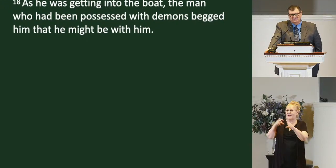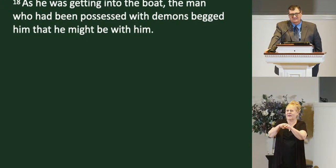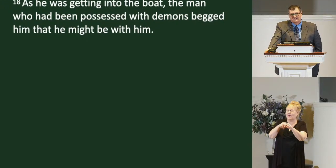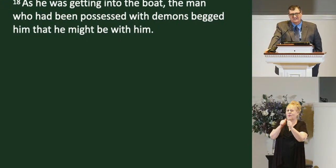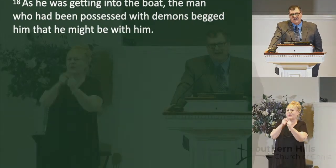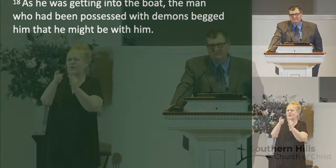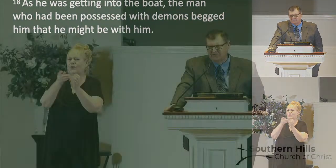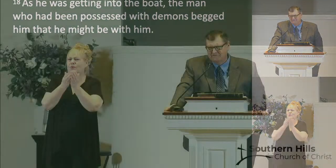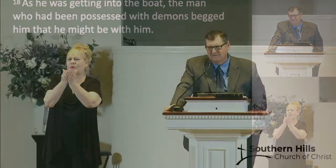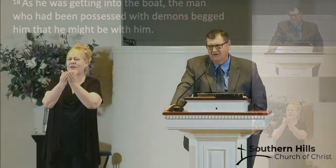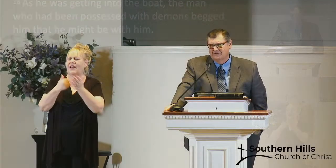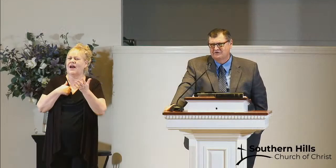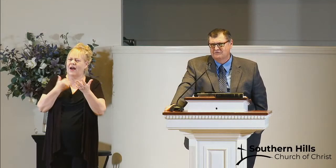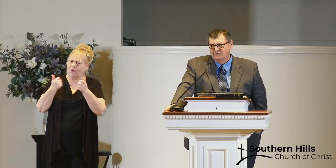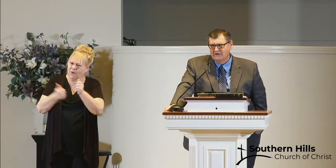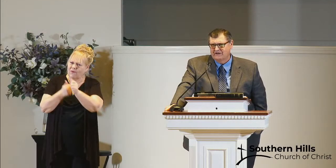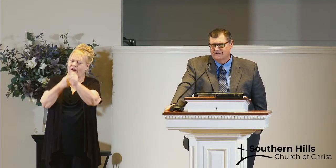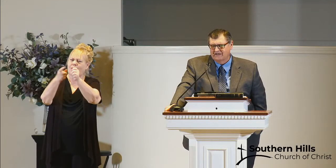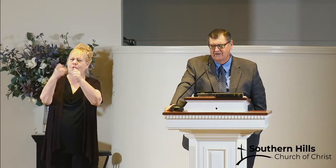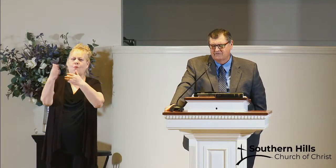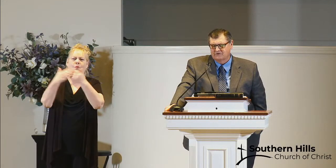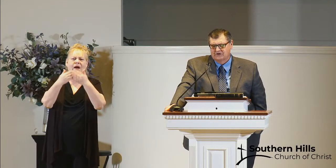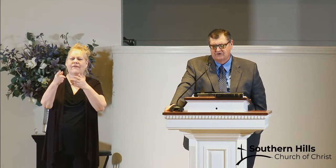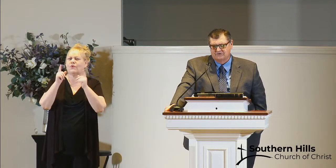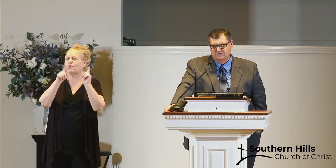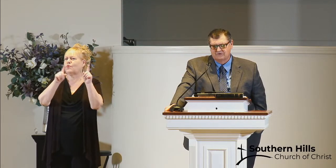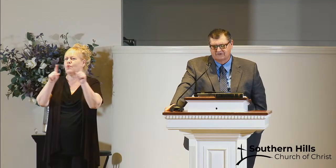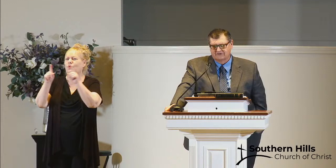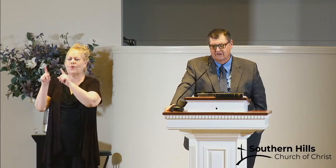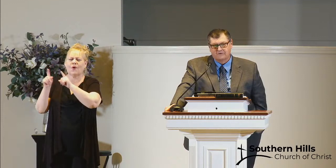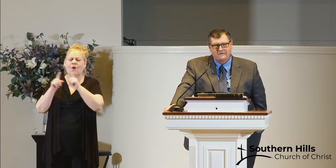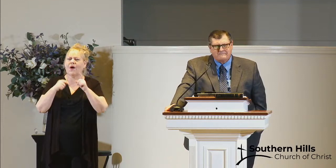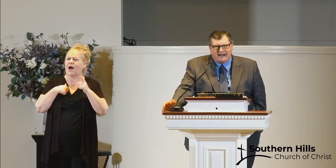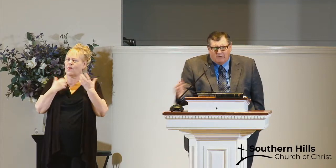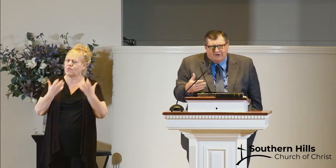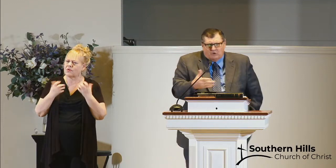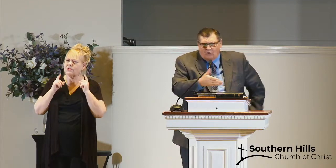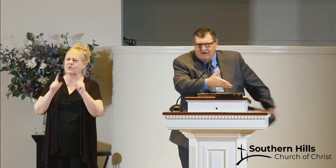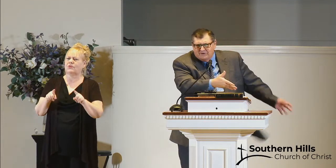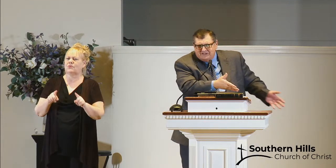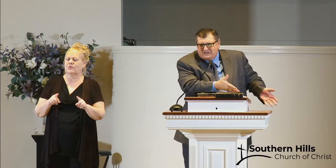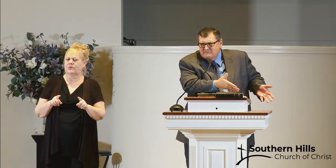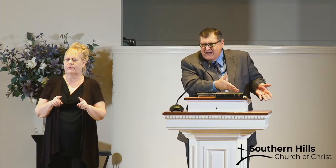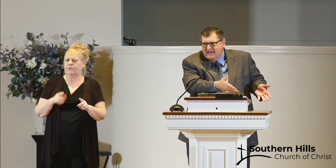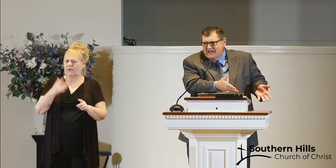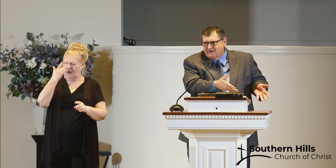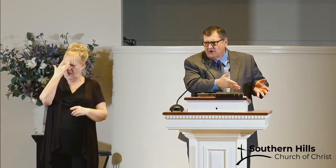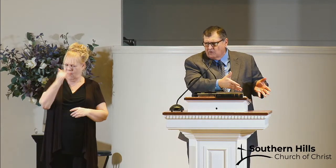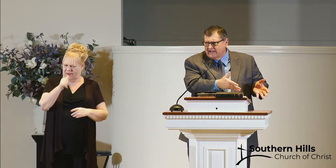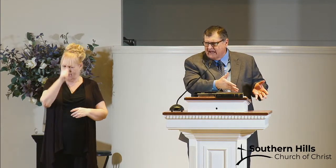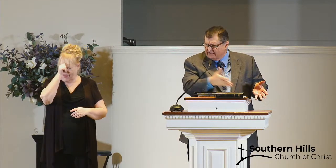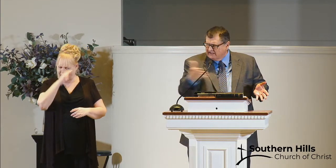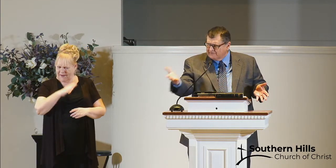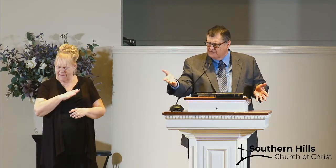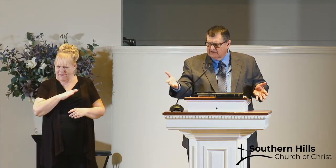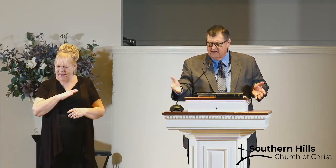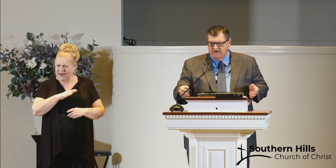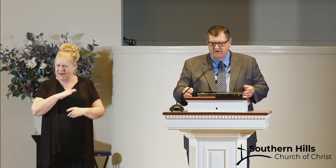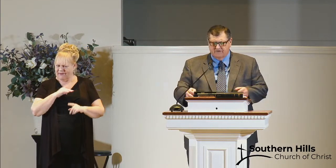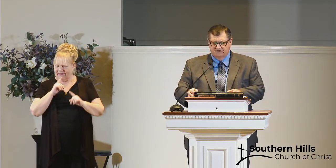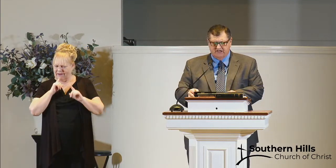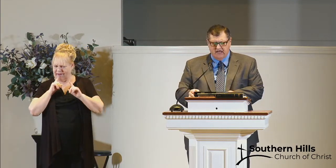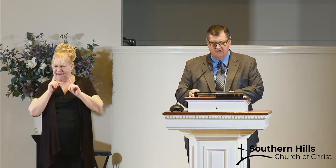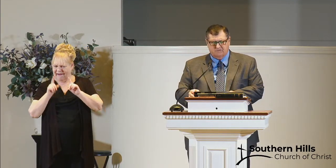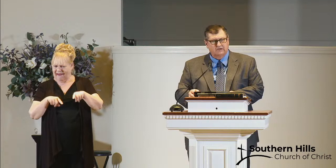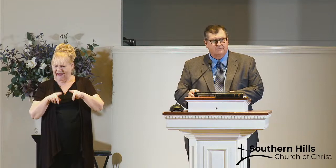with you jesus i'm going to follow you wherever you go and i wonder why would this man react differently